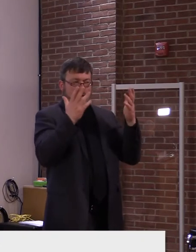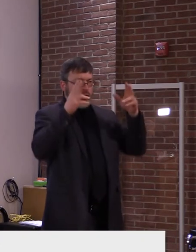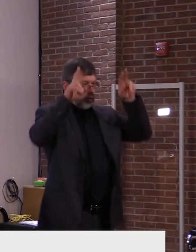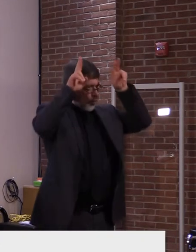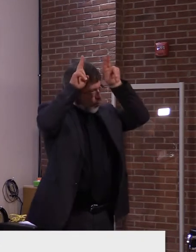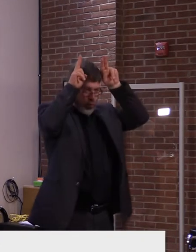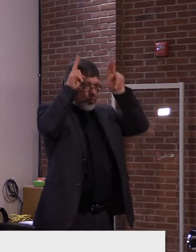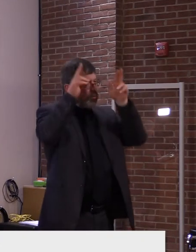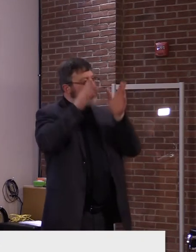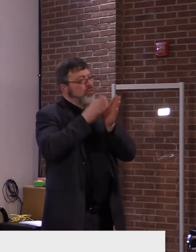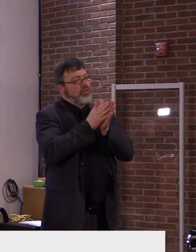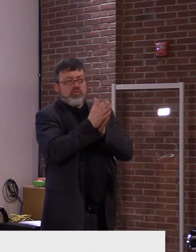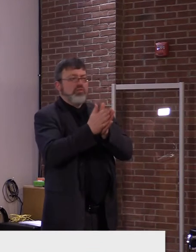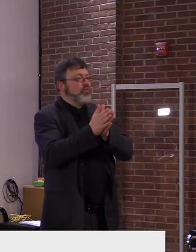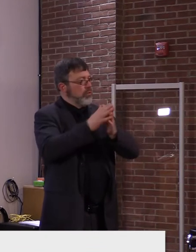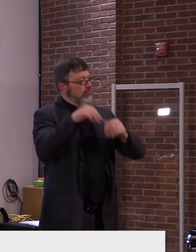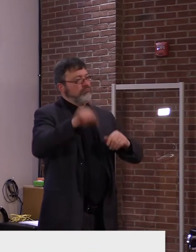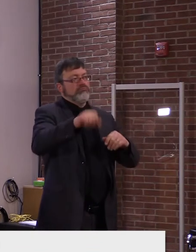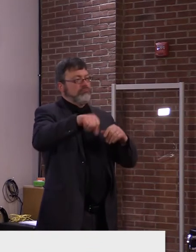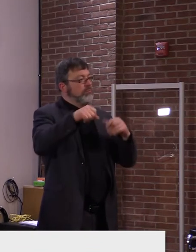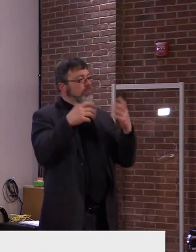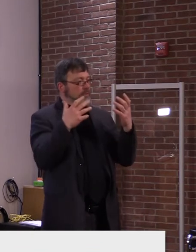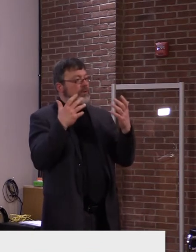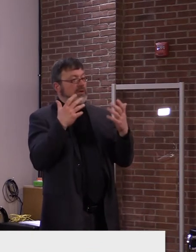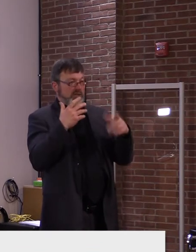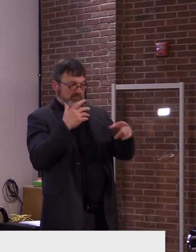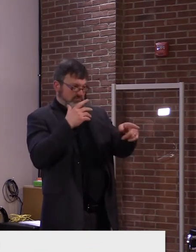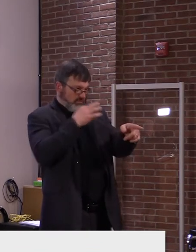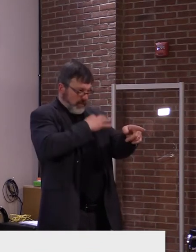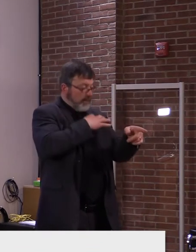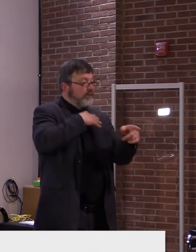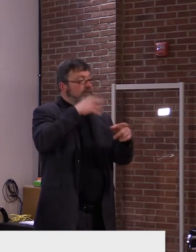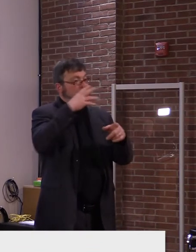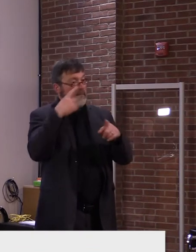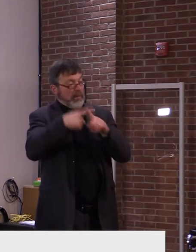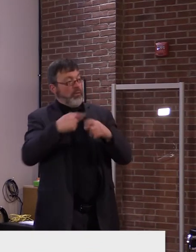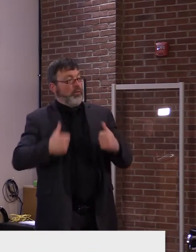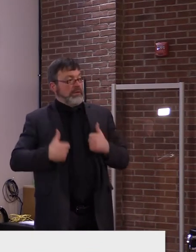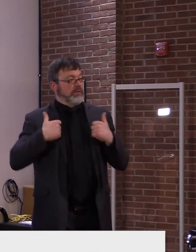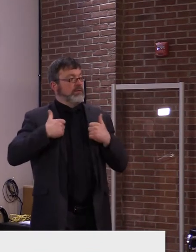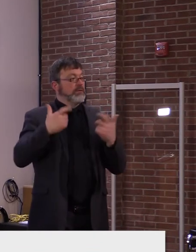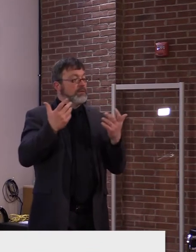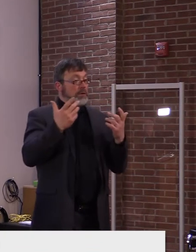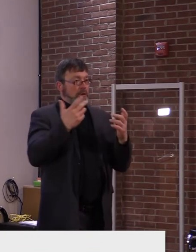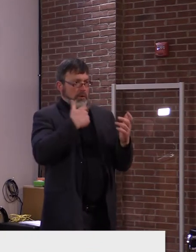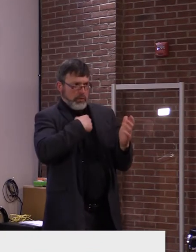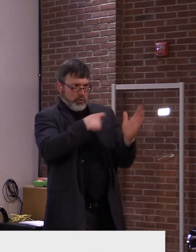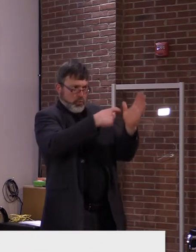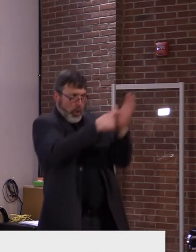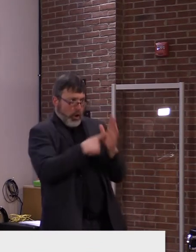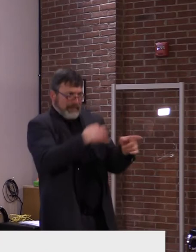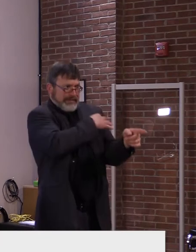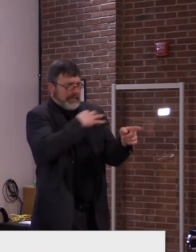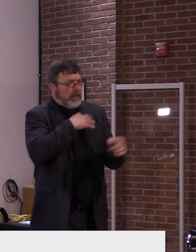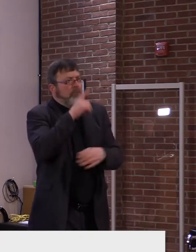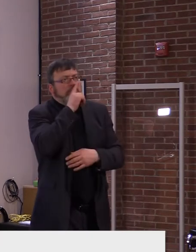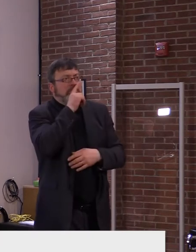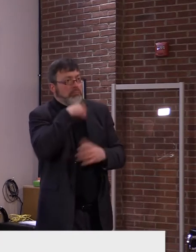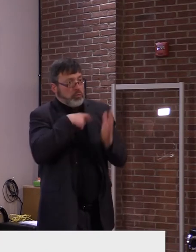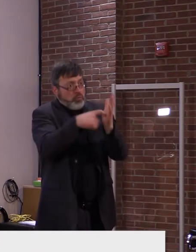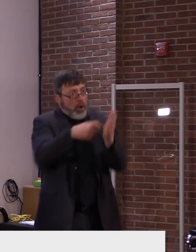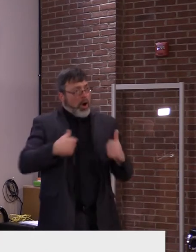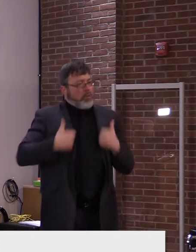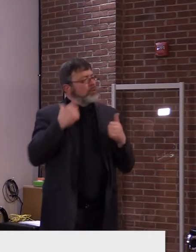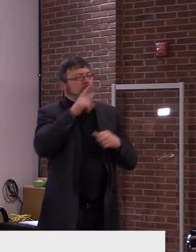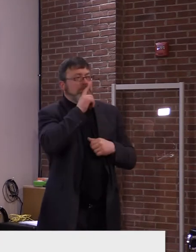will continue as we, uh, as we move forward, but we have not required that they, that they be vaccinated. That's an individual